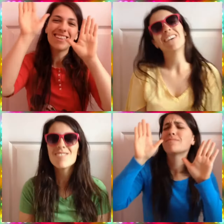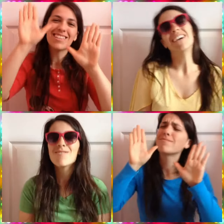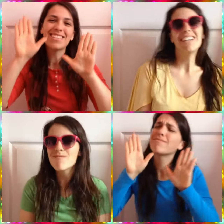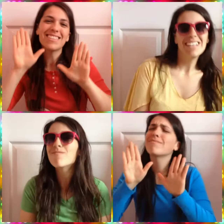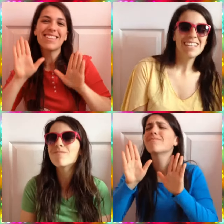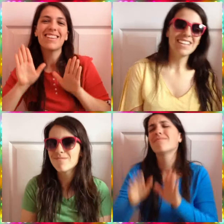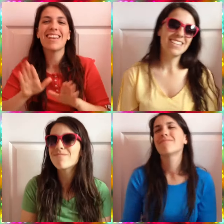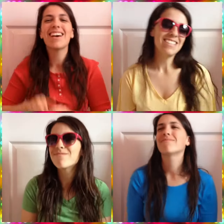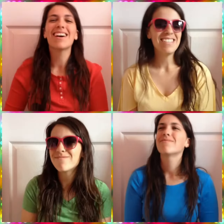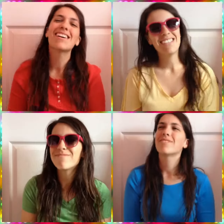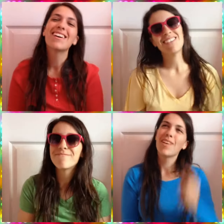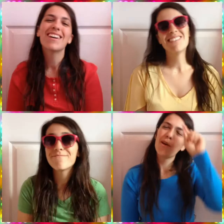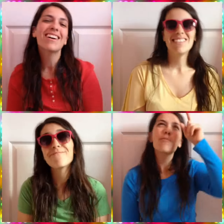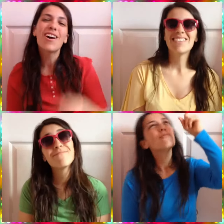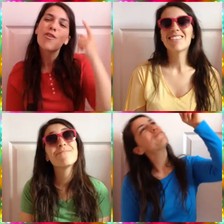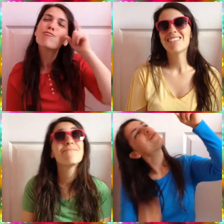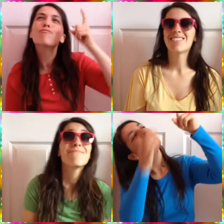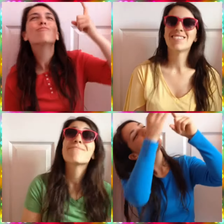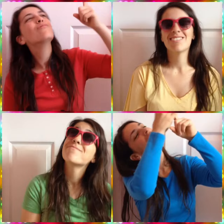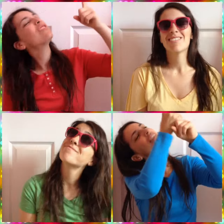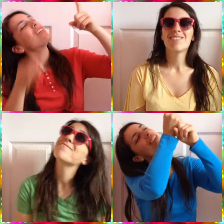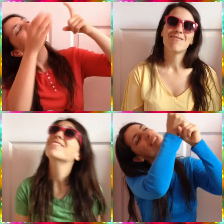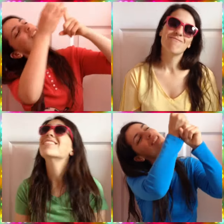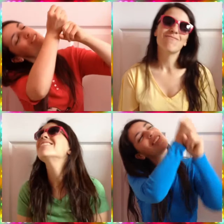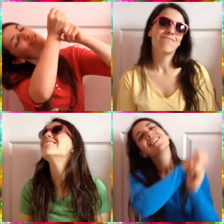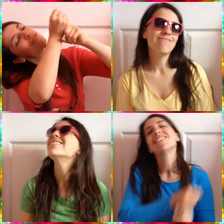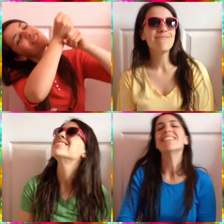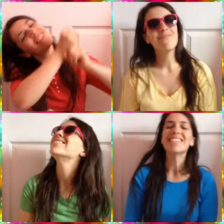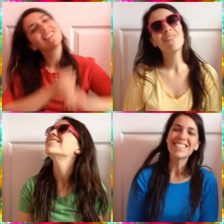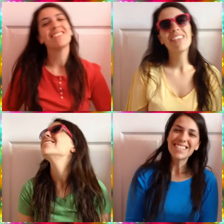awesome when you're living our dreams